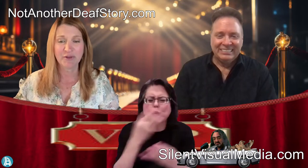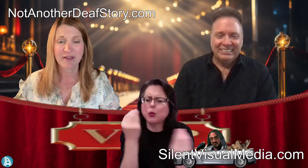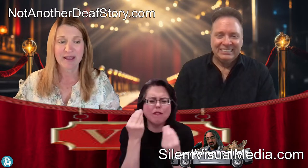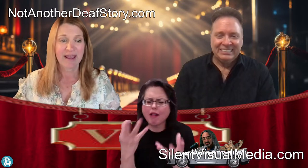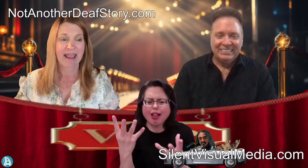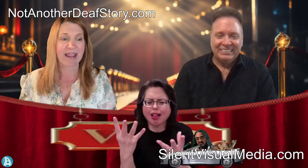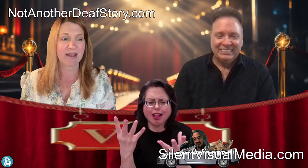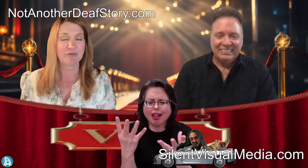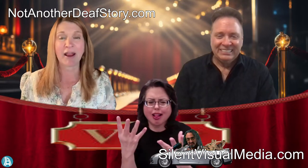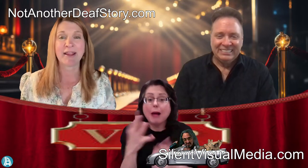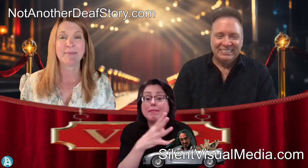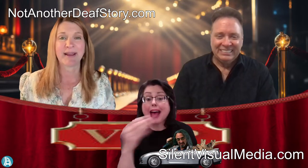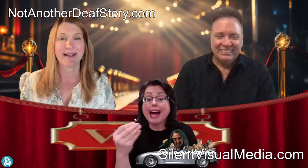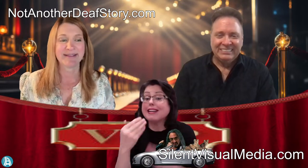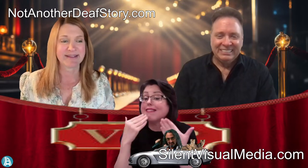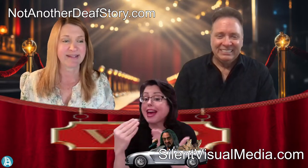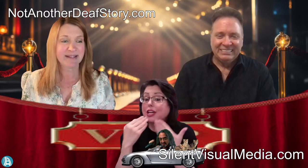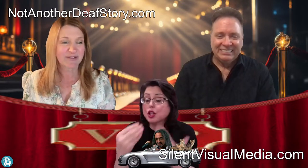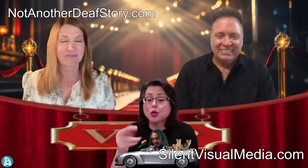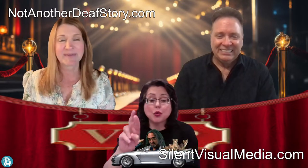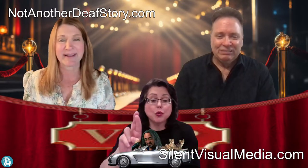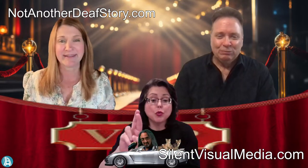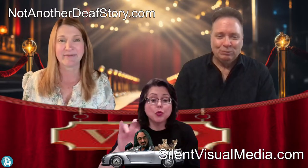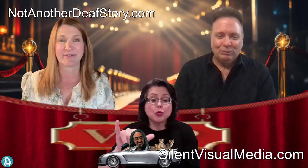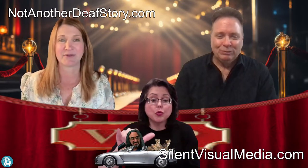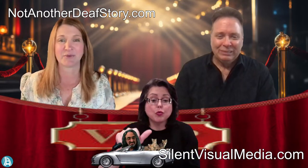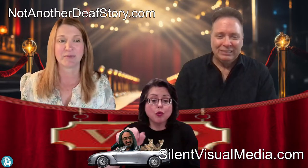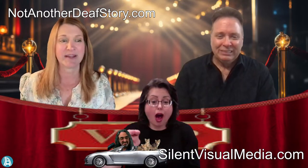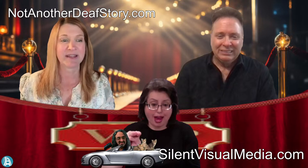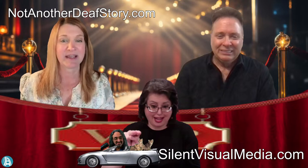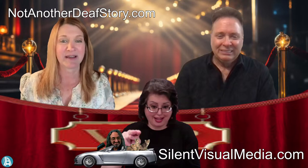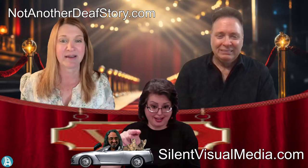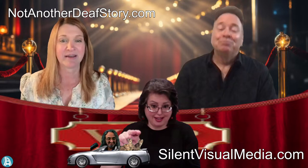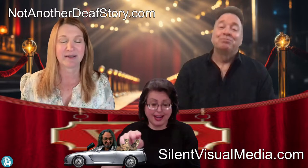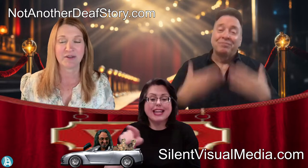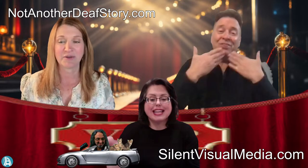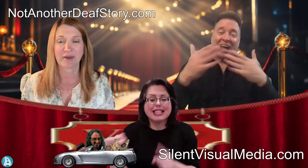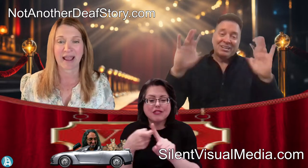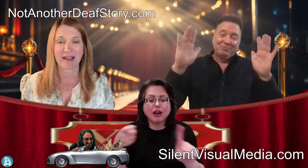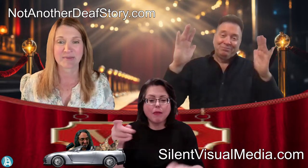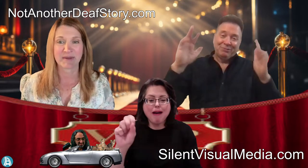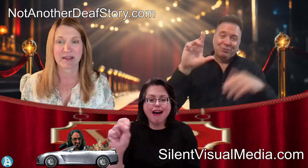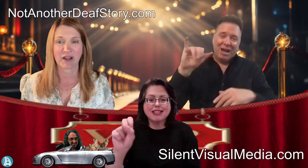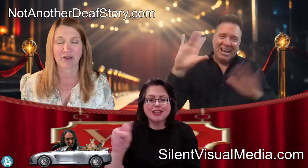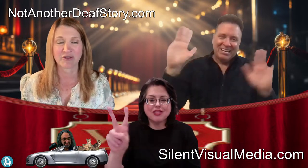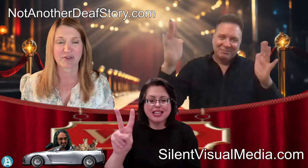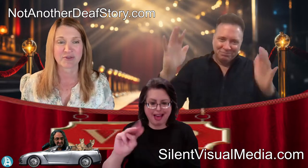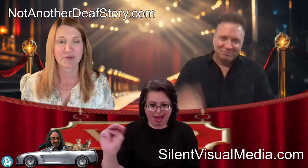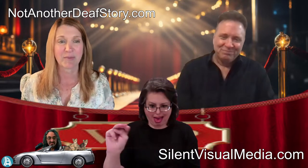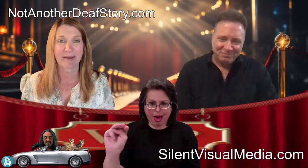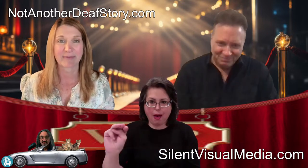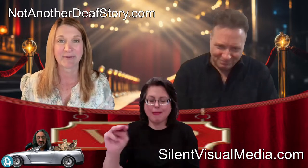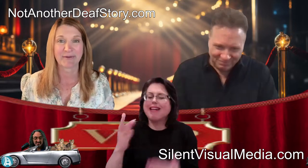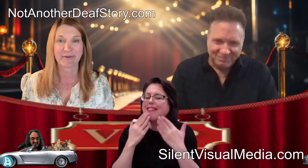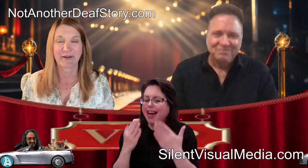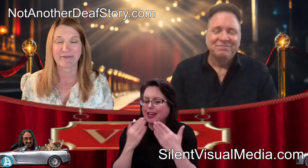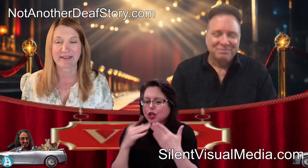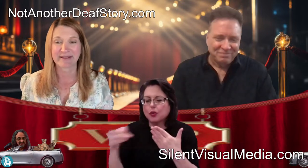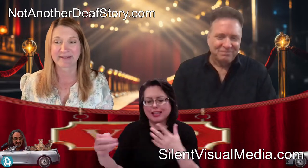And Ryan behind the scenes from Silent Visual Media, who has been the true backbone of this